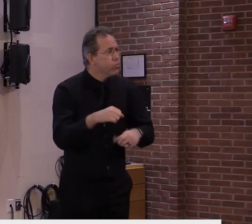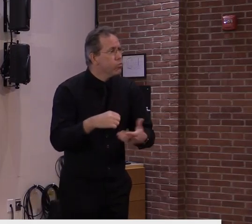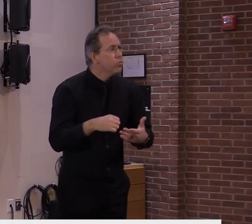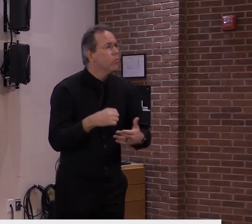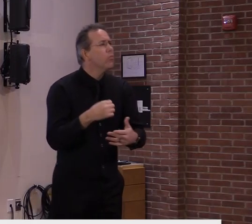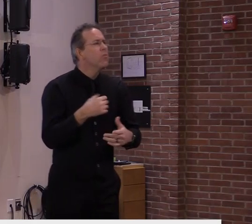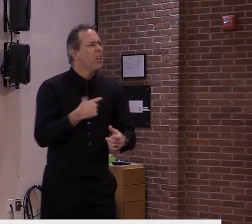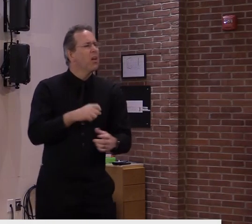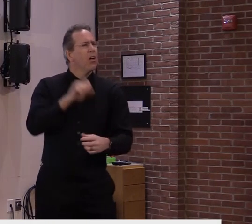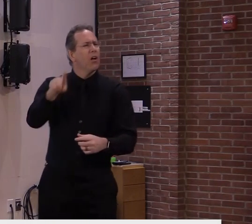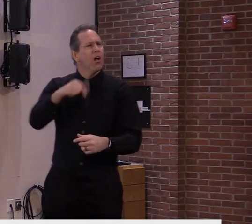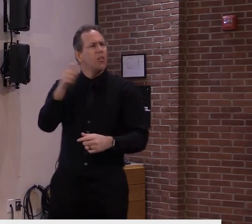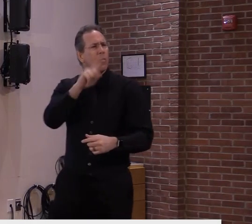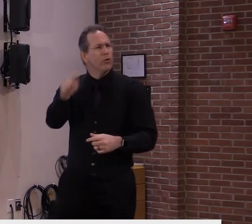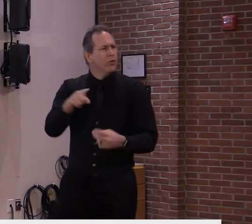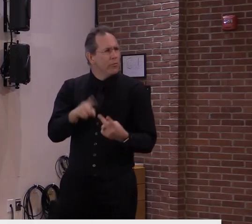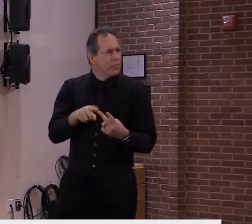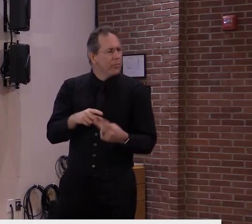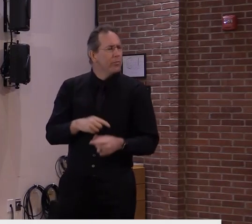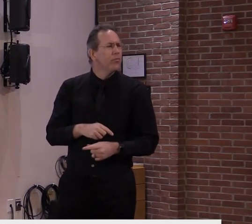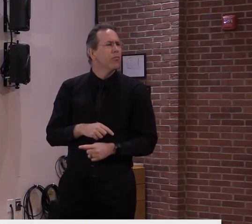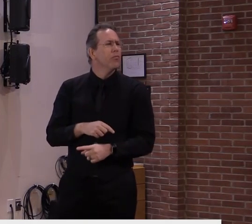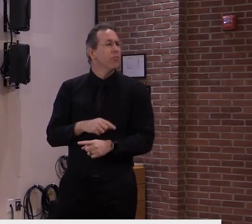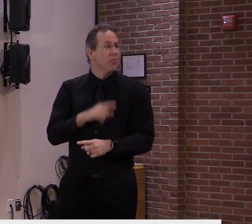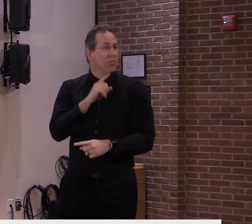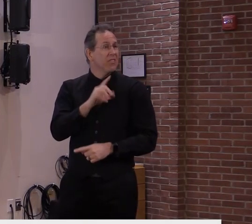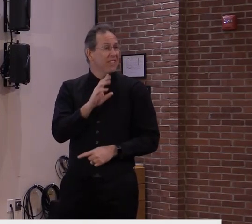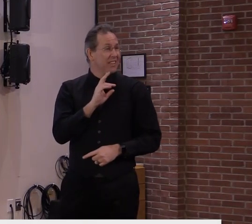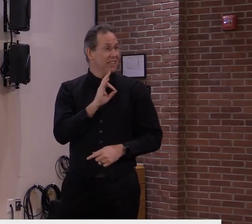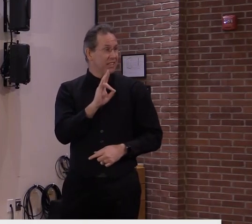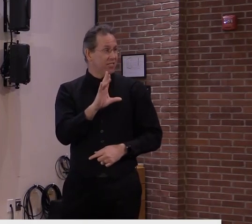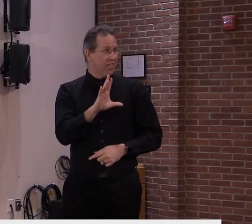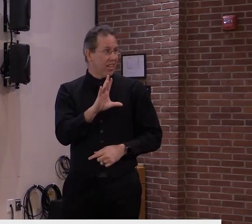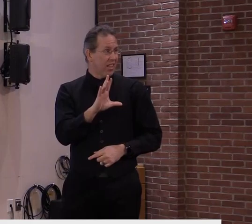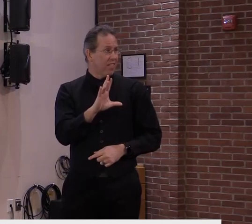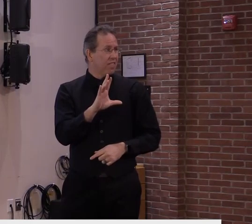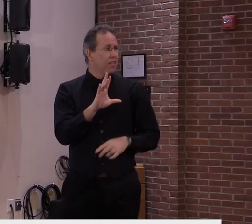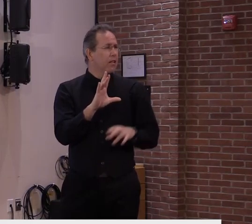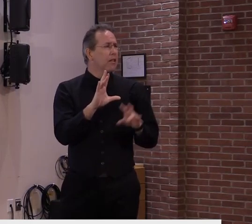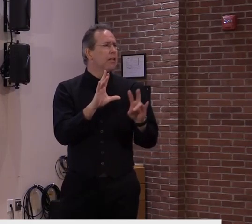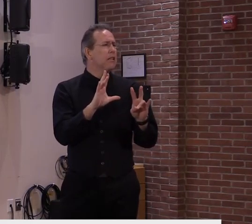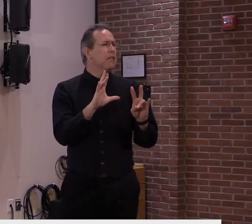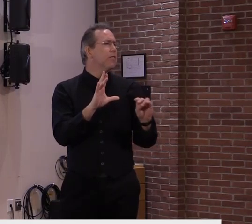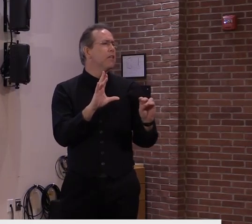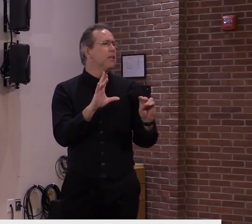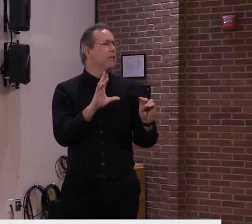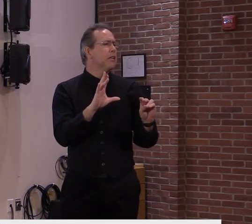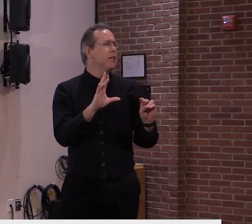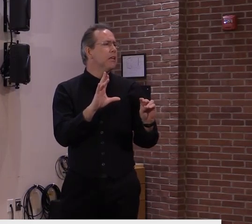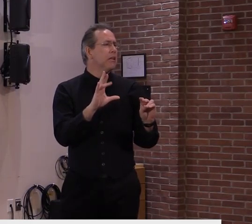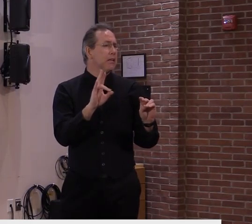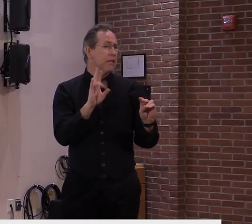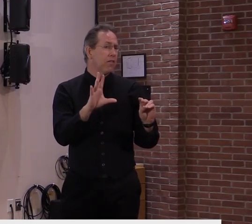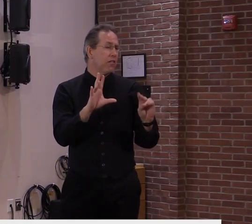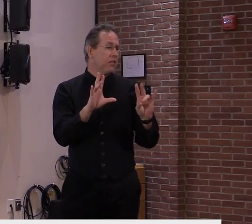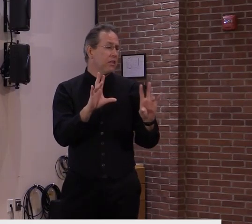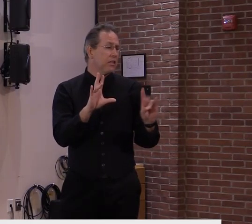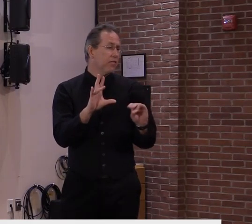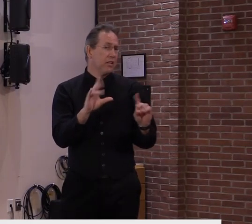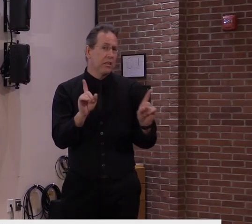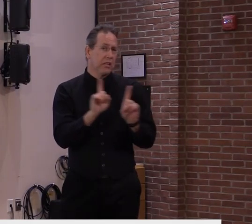weren't over 75, then does that necessarily have to be – are